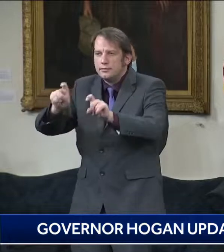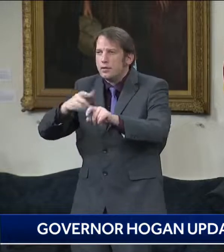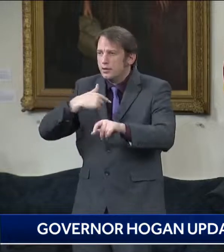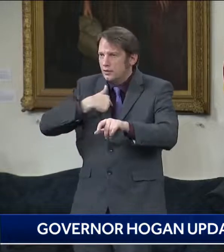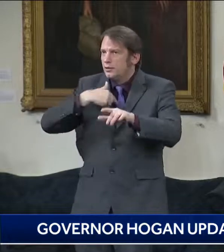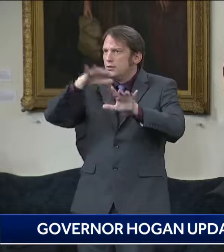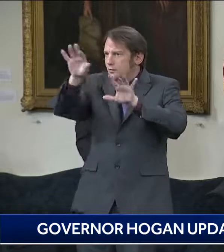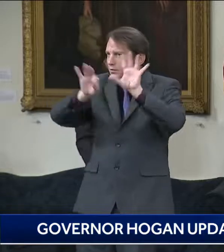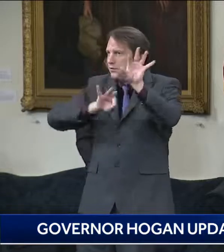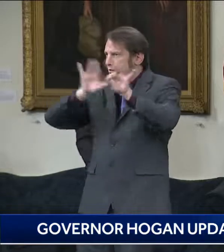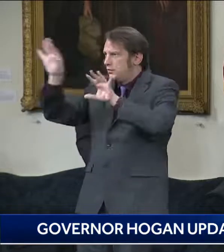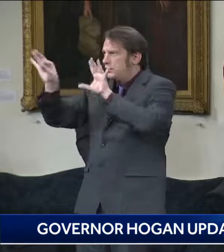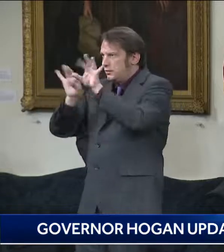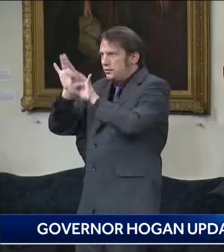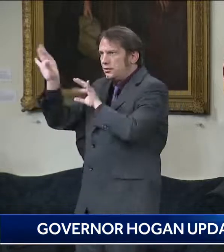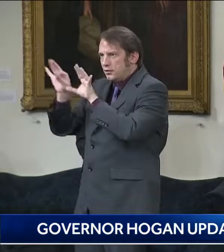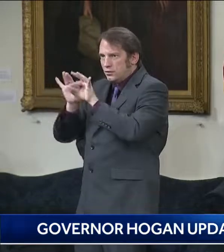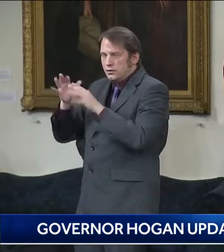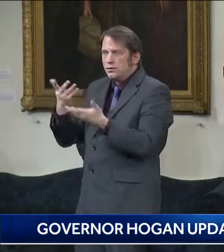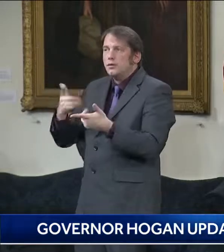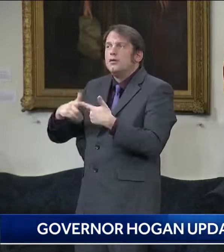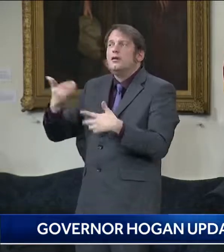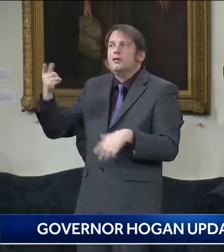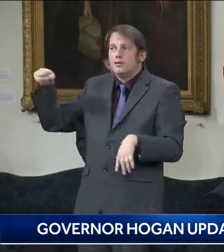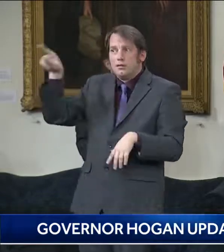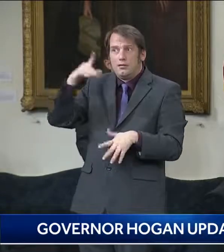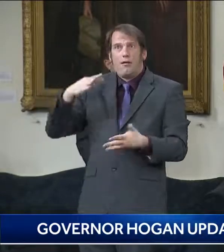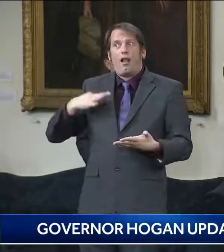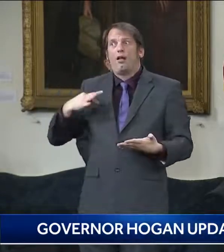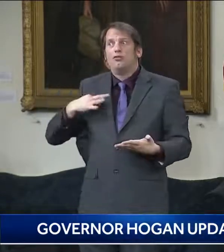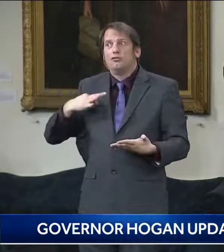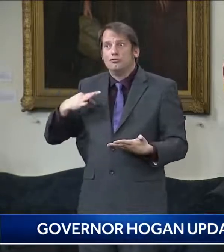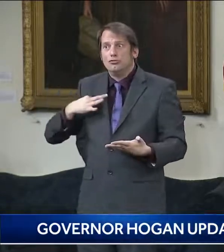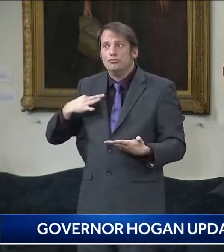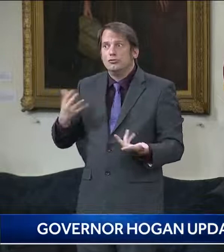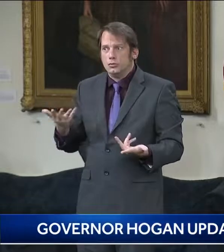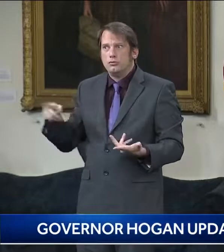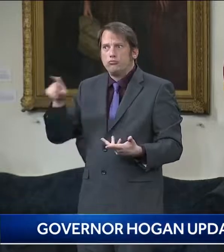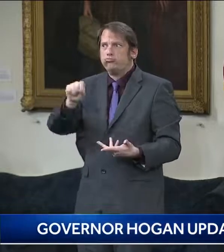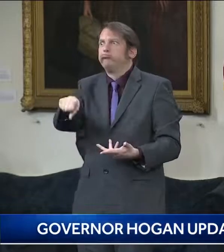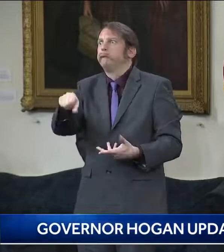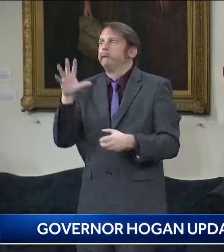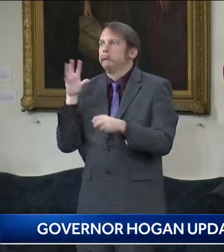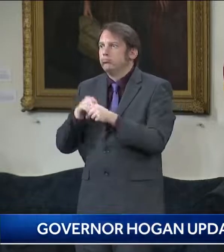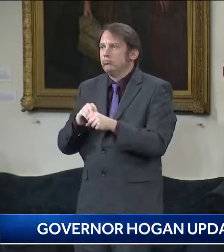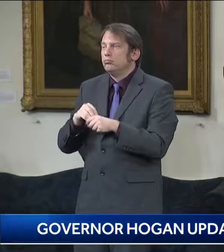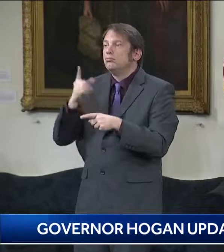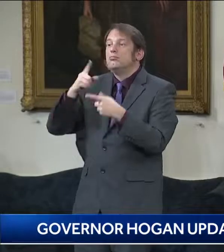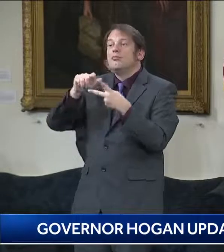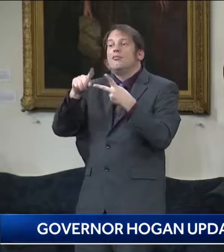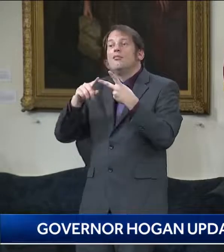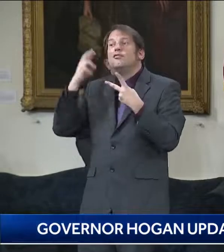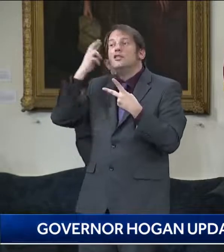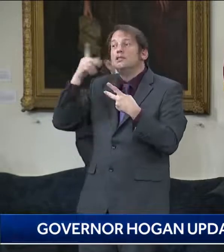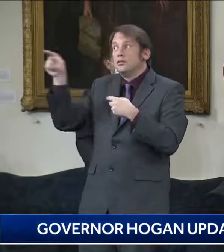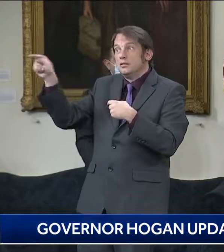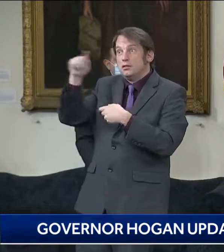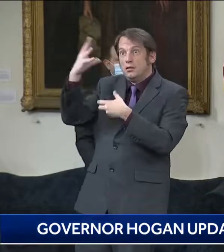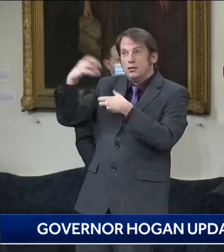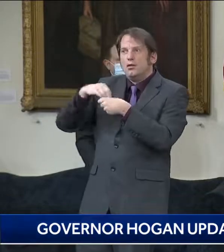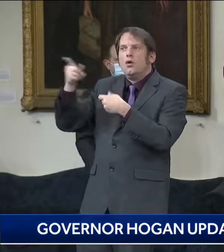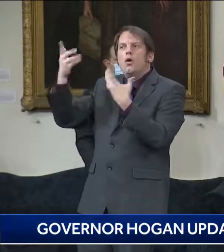already Immunet capable. Immunet is our state, um, registry for vaccines. So they were able to identify their